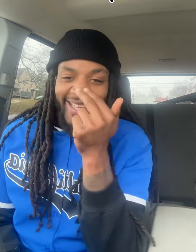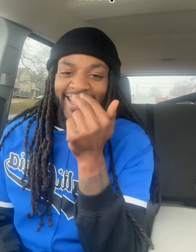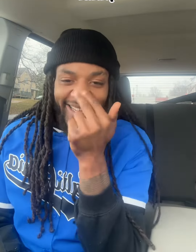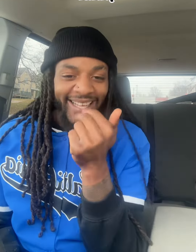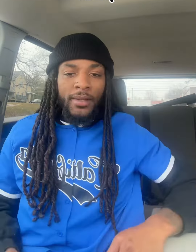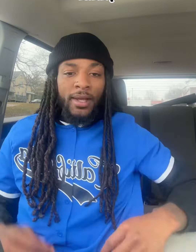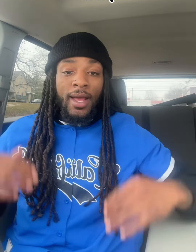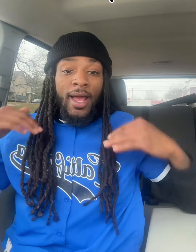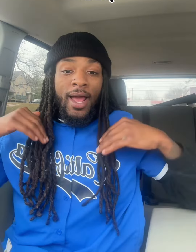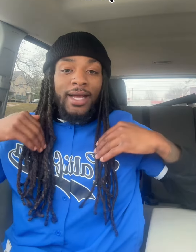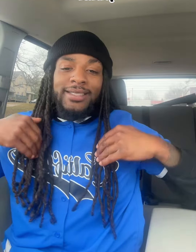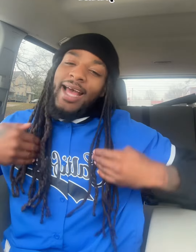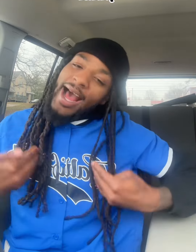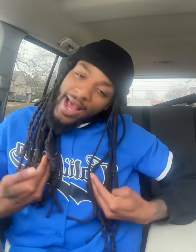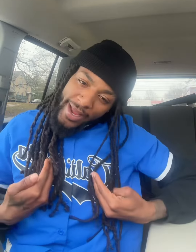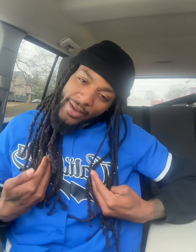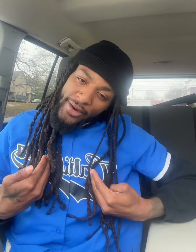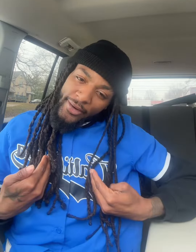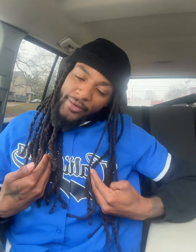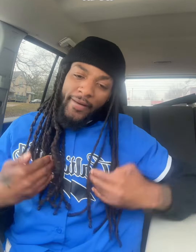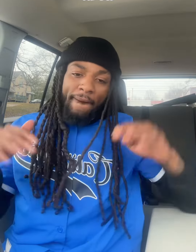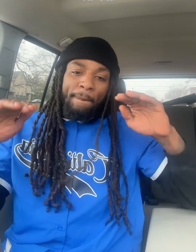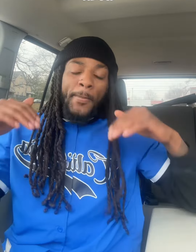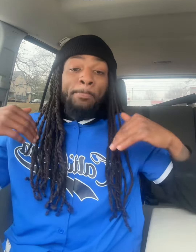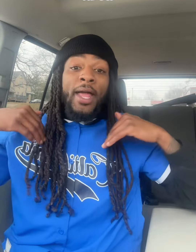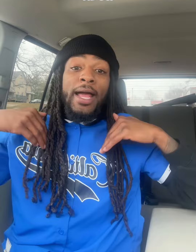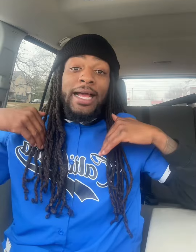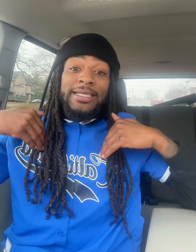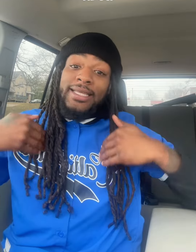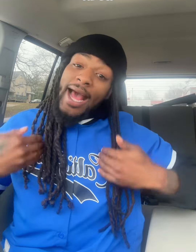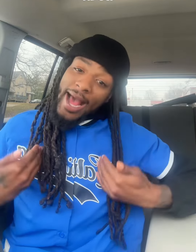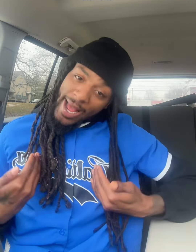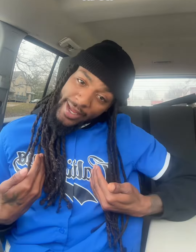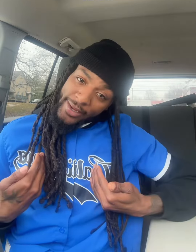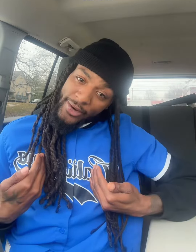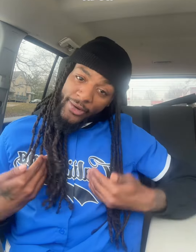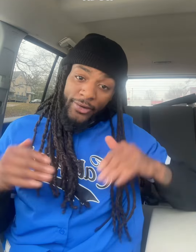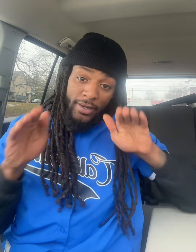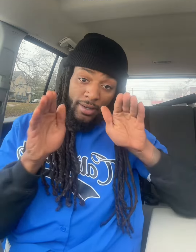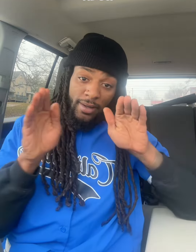Tired Tired Tired